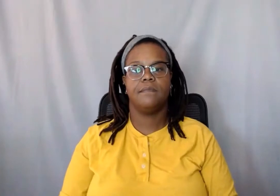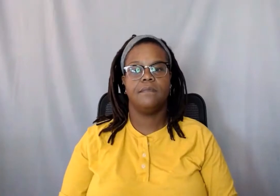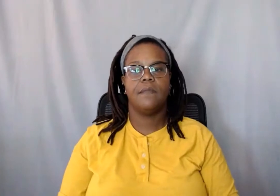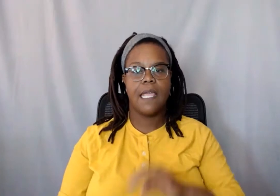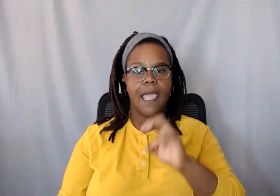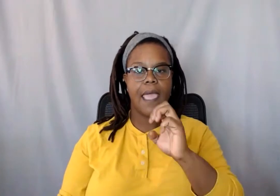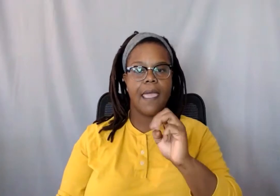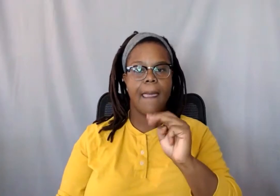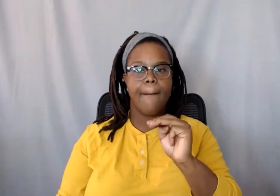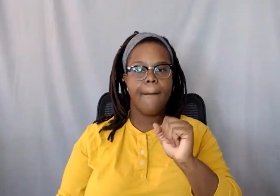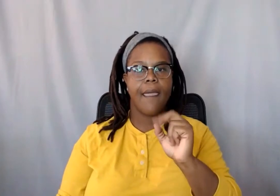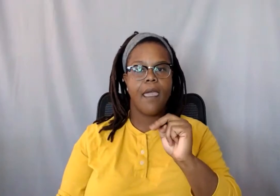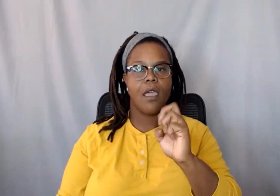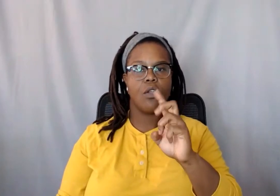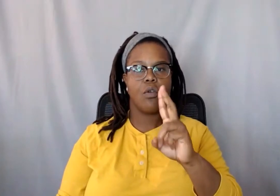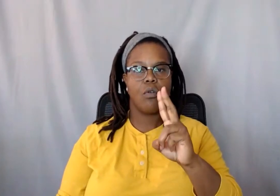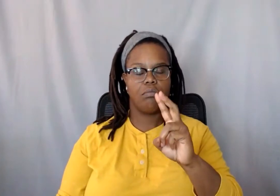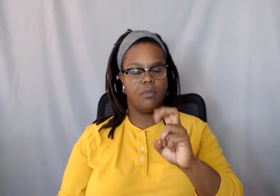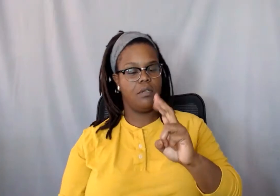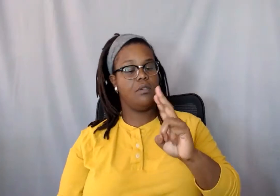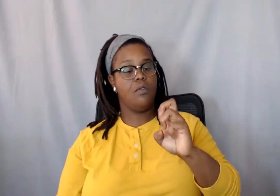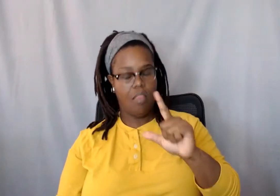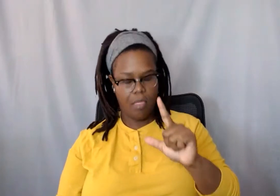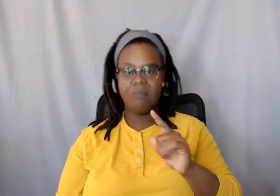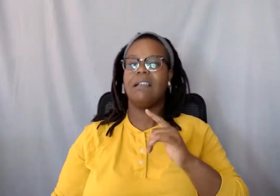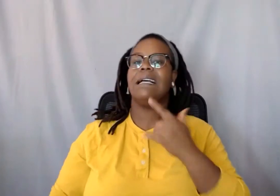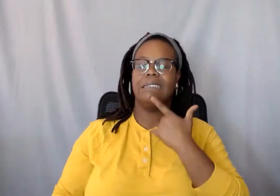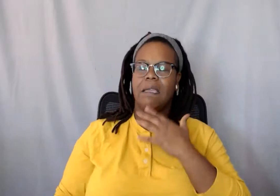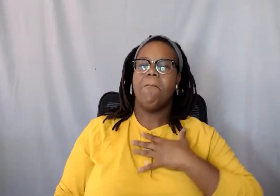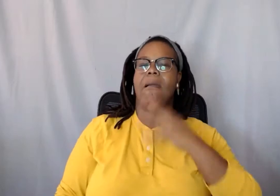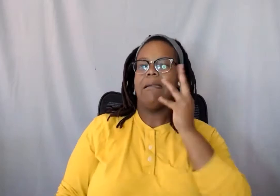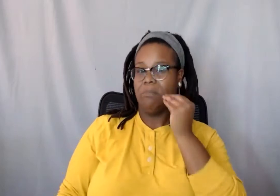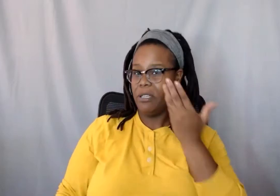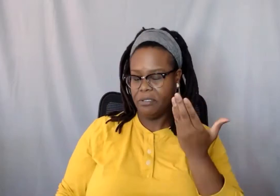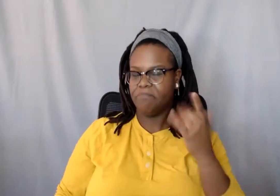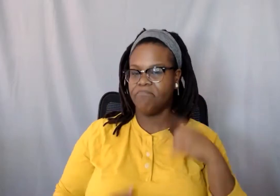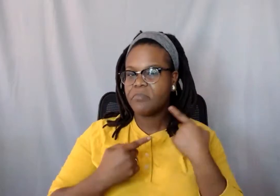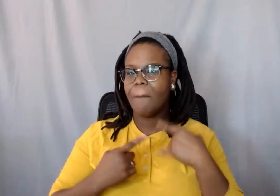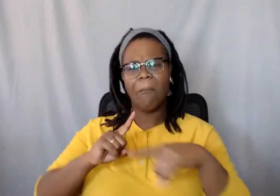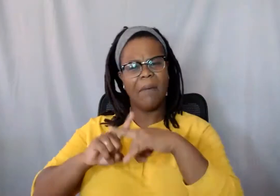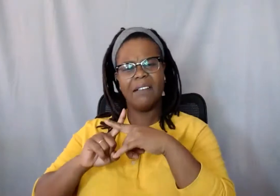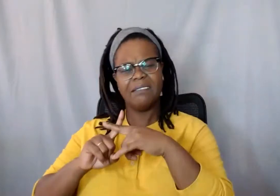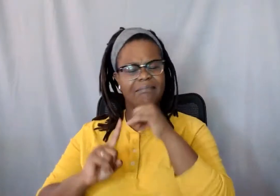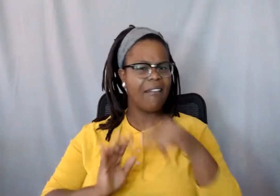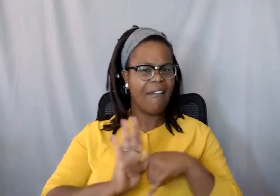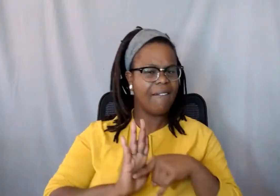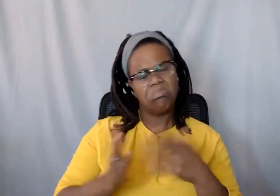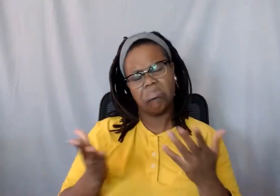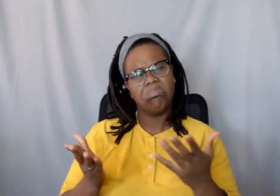So I will say my experience diversity has been both positive and negative in one way or the other,